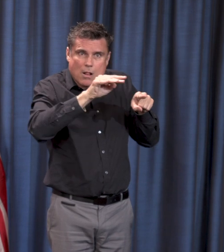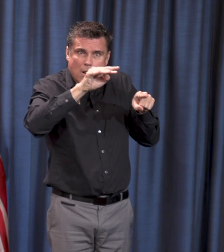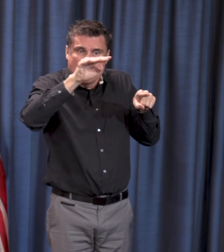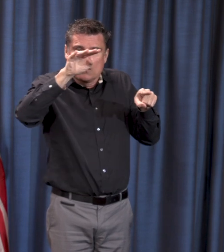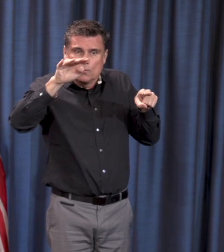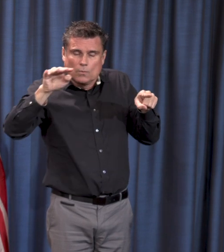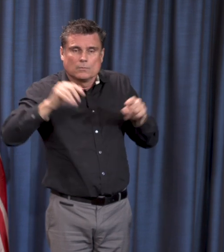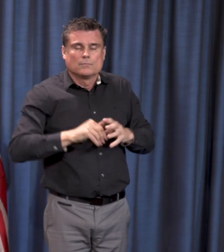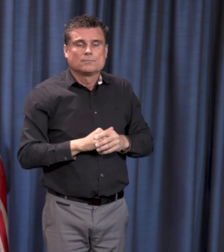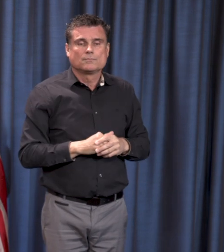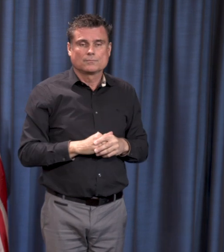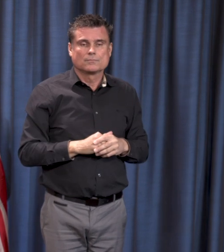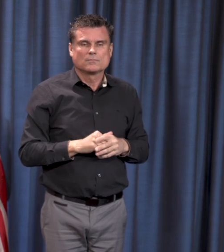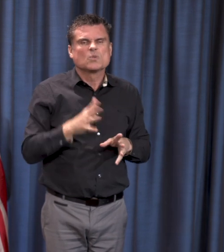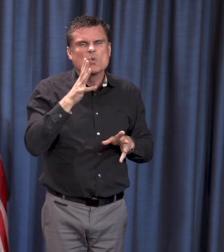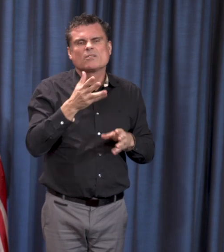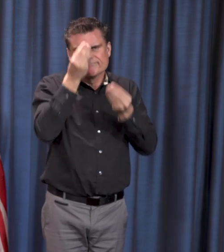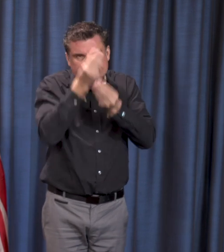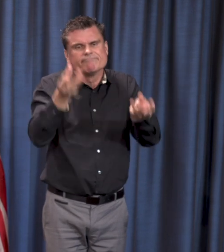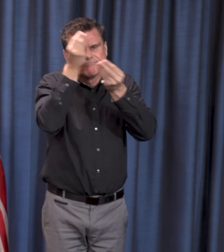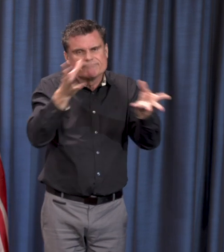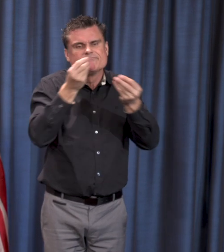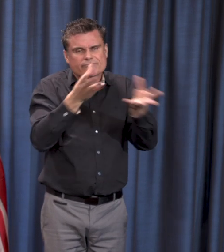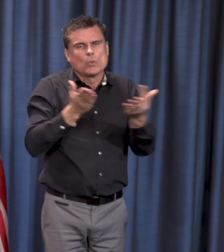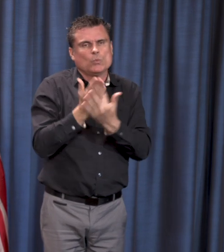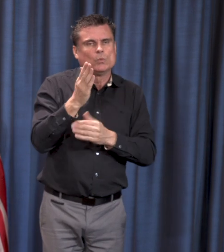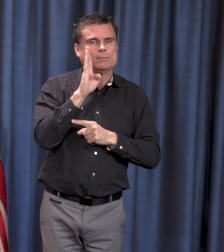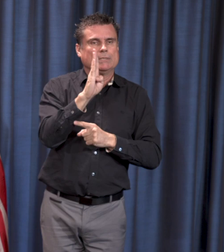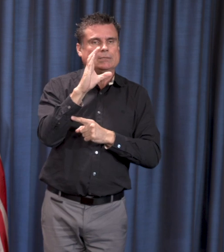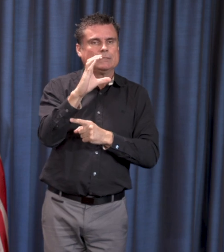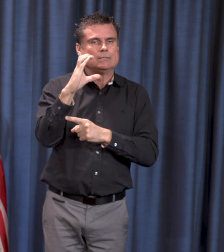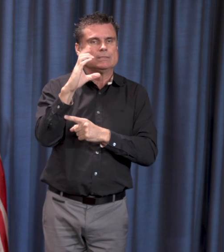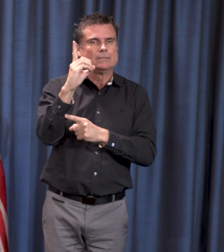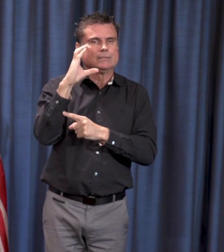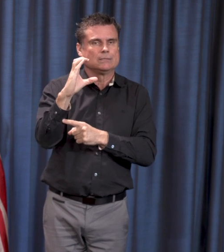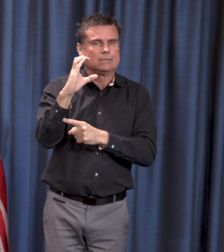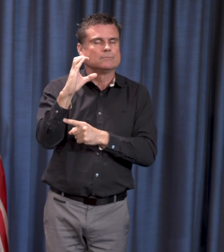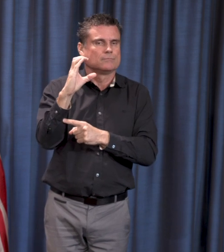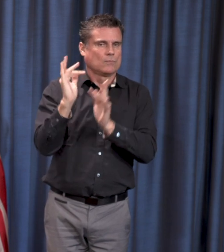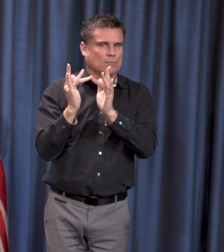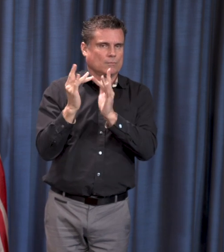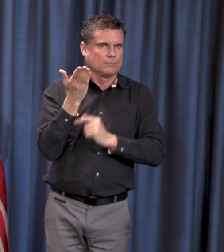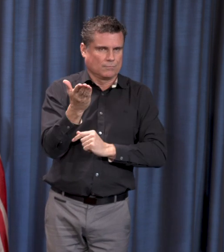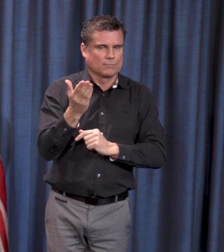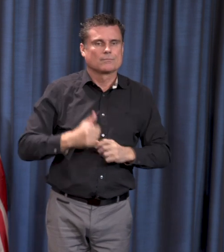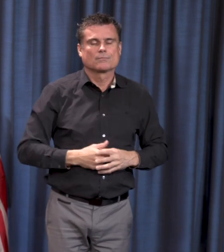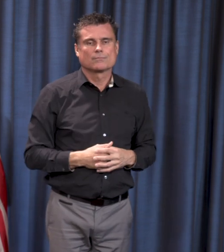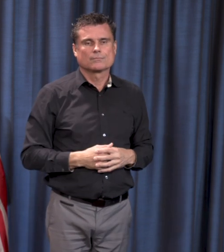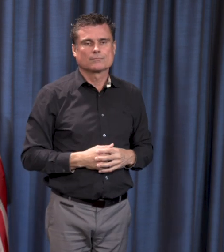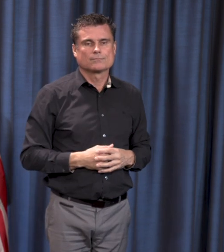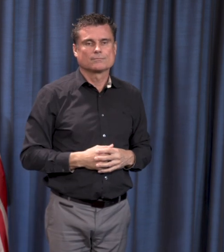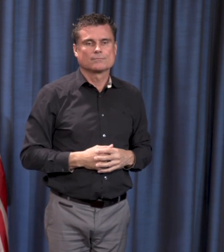BC CDC website. I know there has been some concern expressed that, you know, our change in our